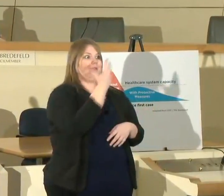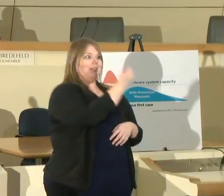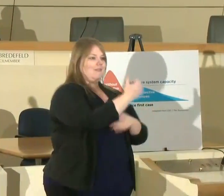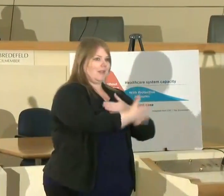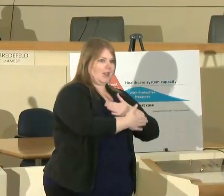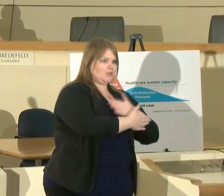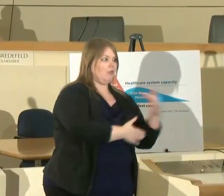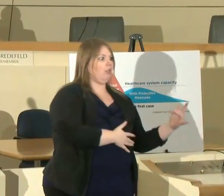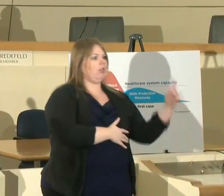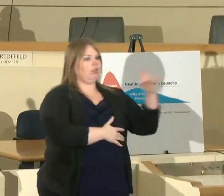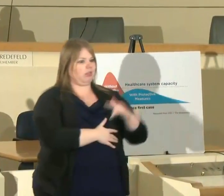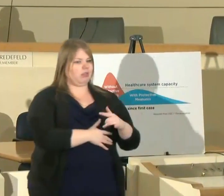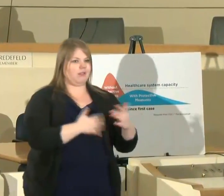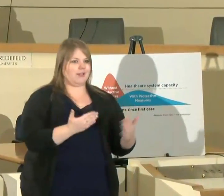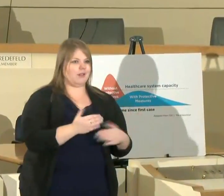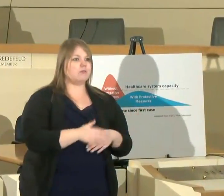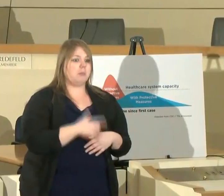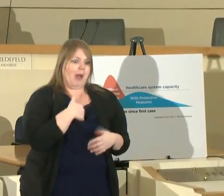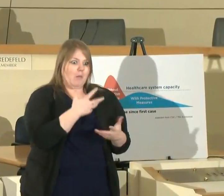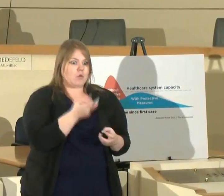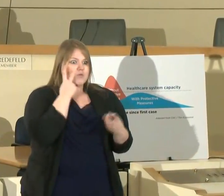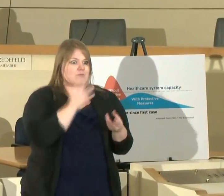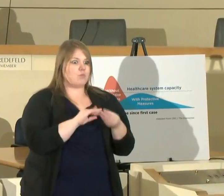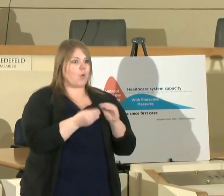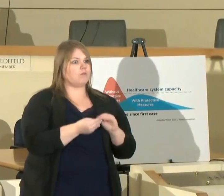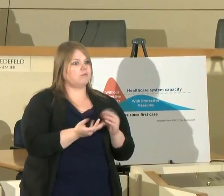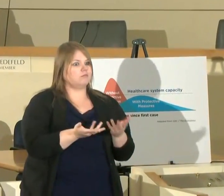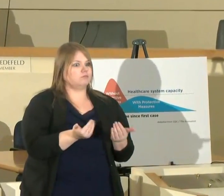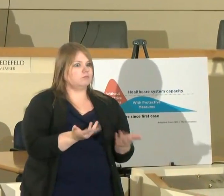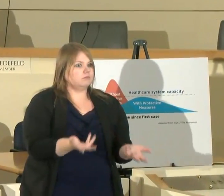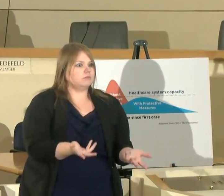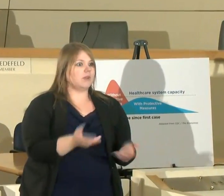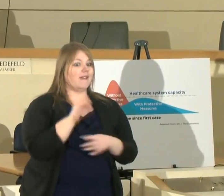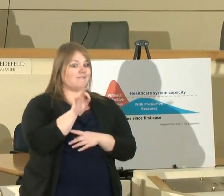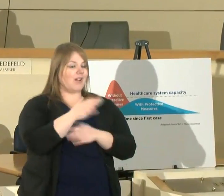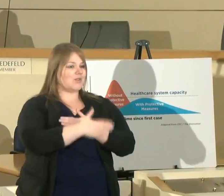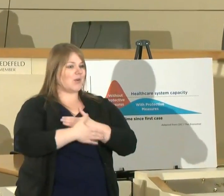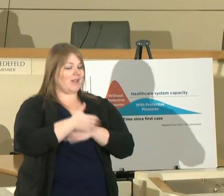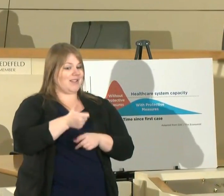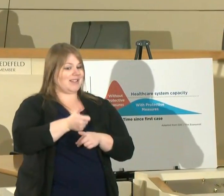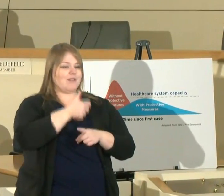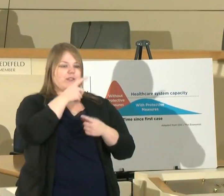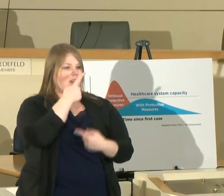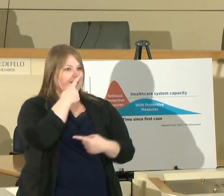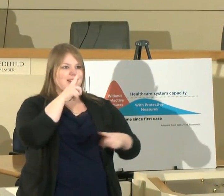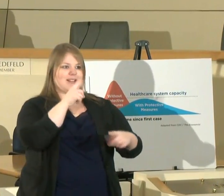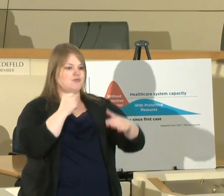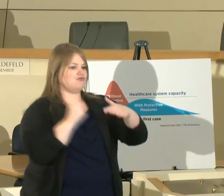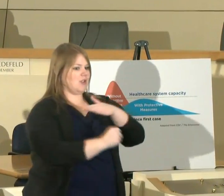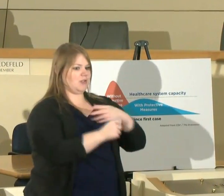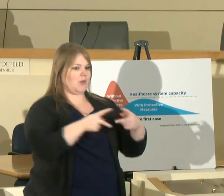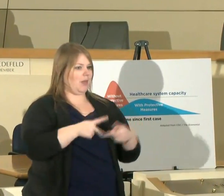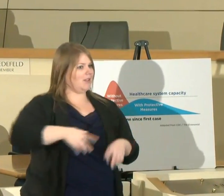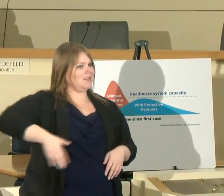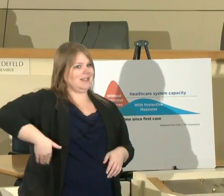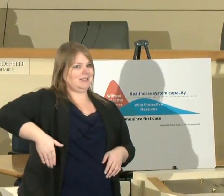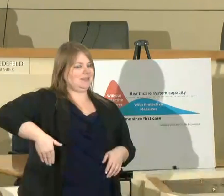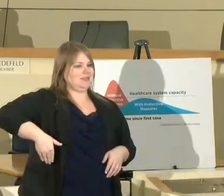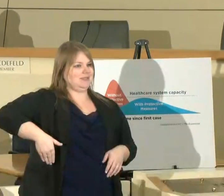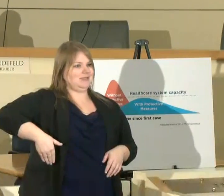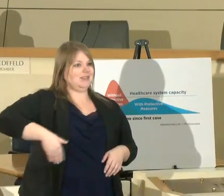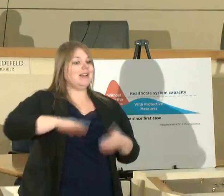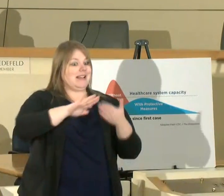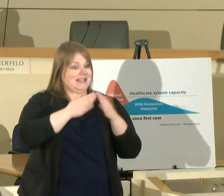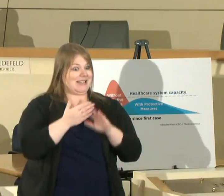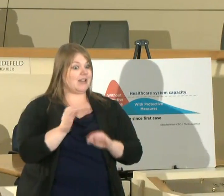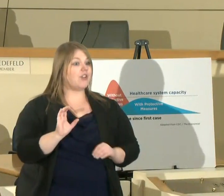I'd like to see more data Fresno County has not declared a shelter in place yet the city